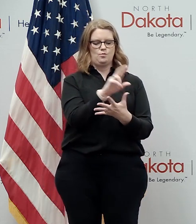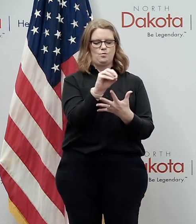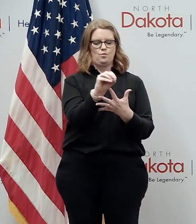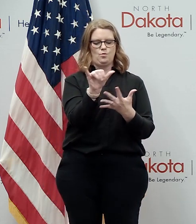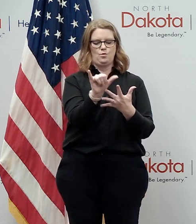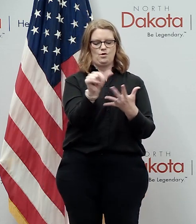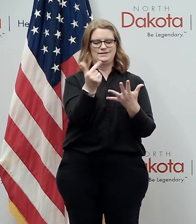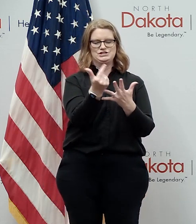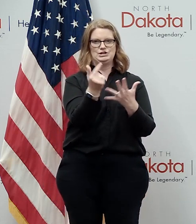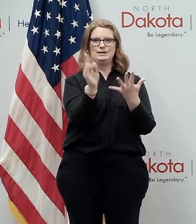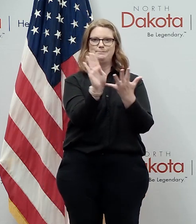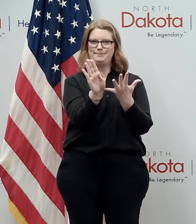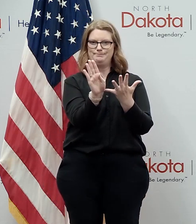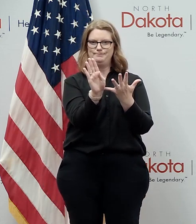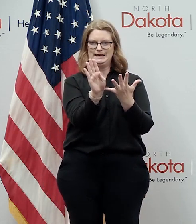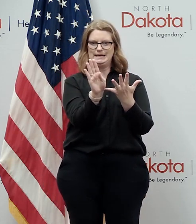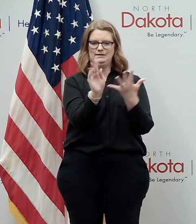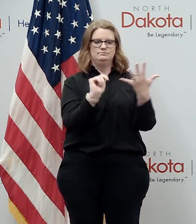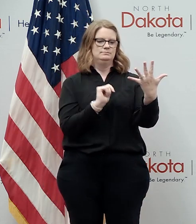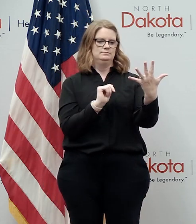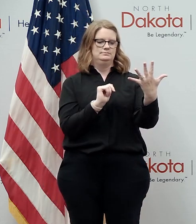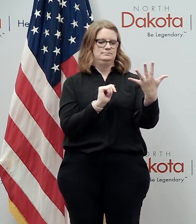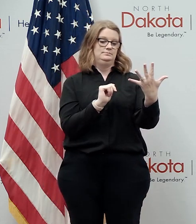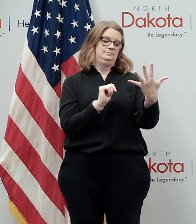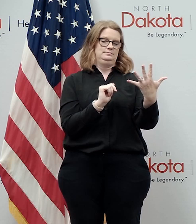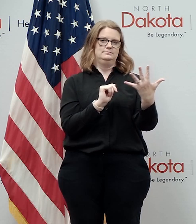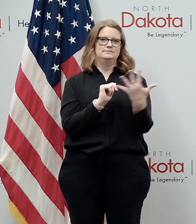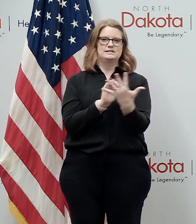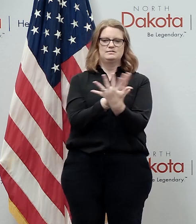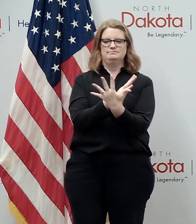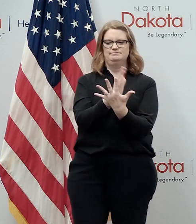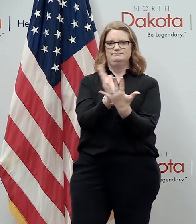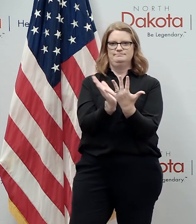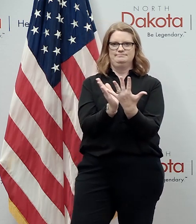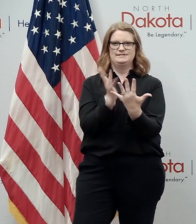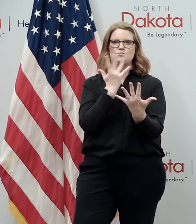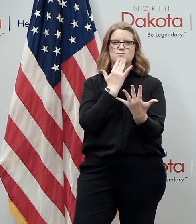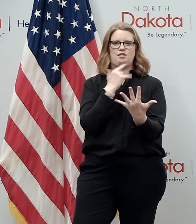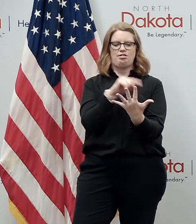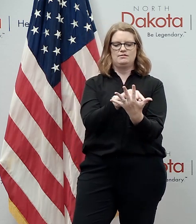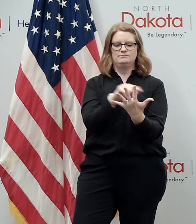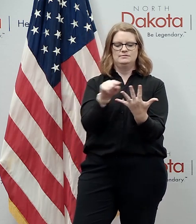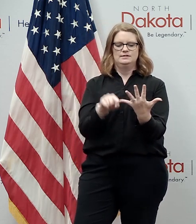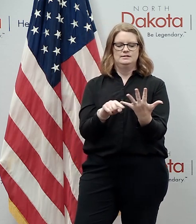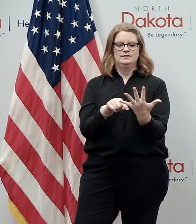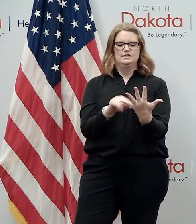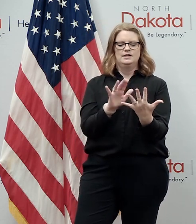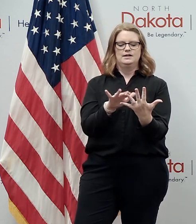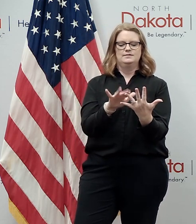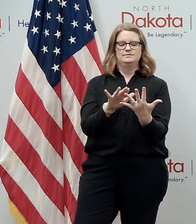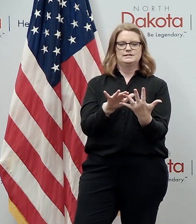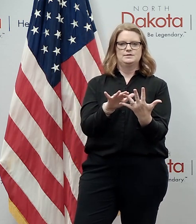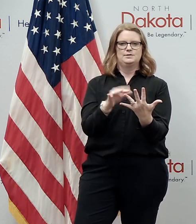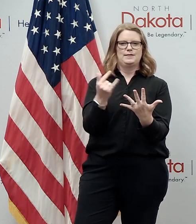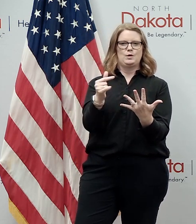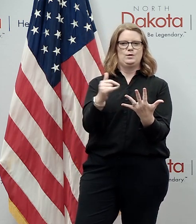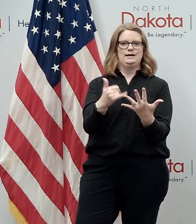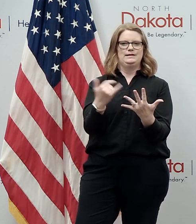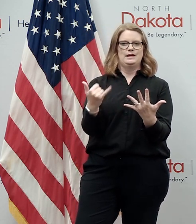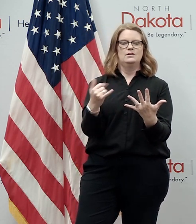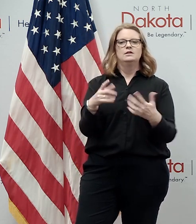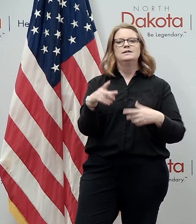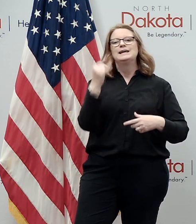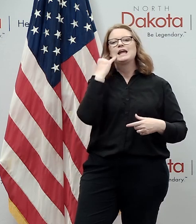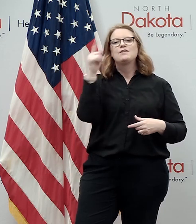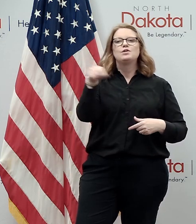so that's how we ended up with uh green ahead of blue on the color spectrum uh so that it wouldn't if if you're if you're somehow a